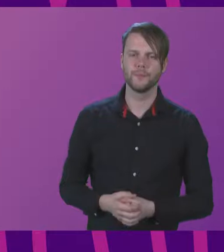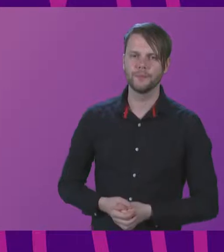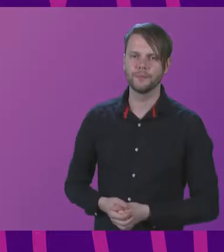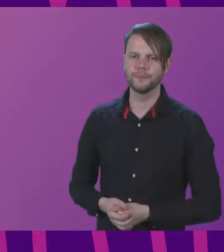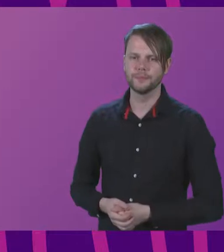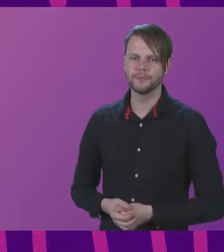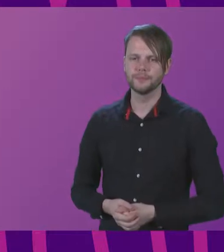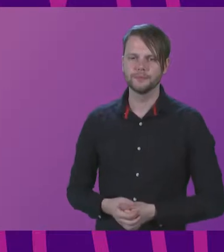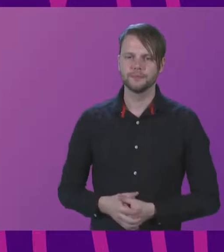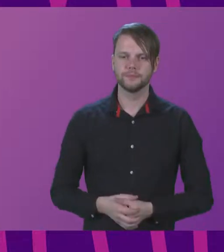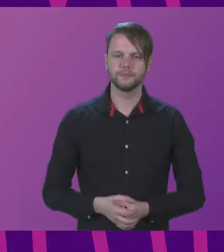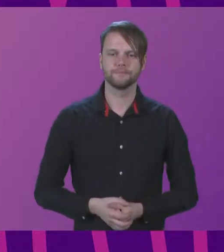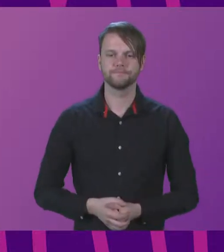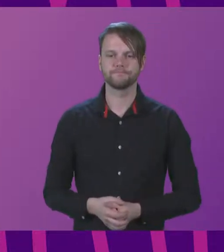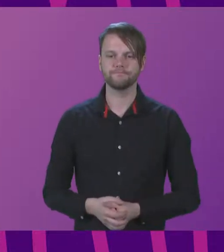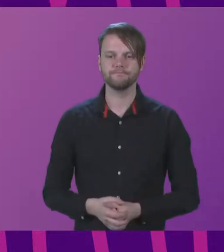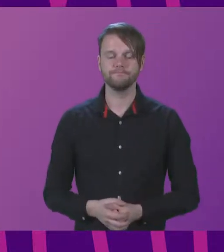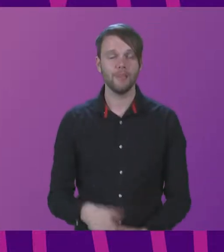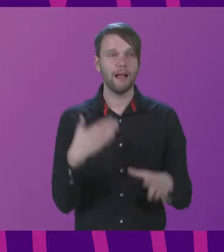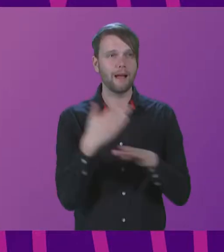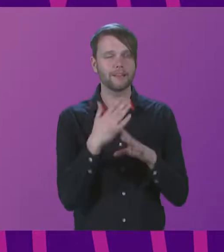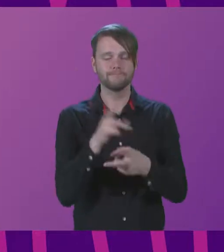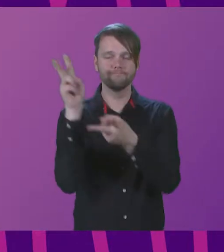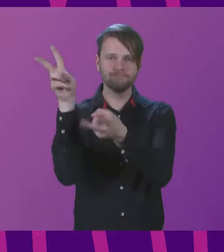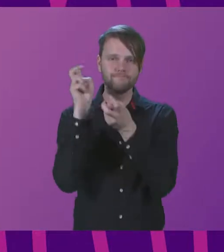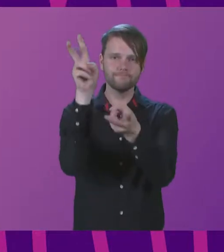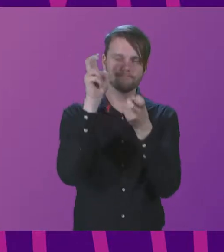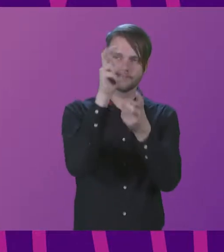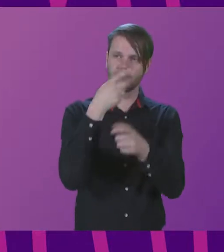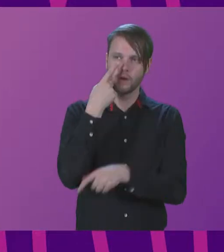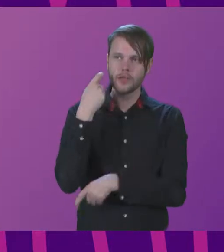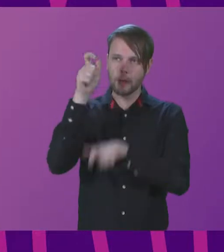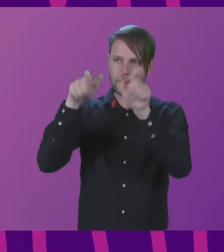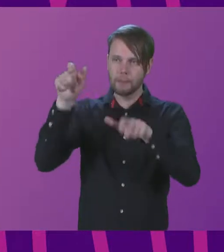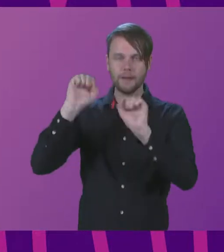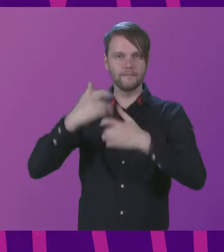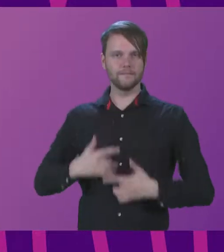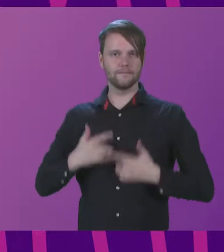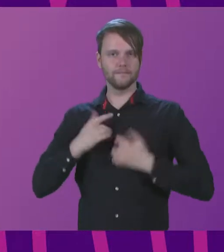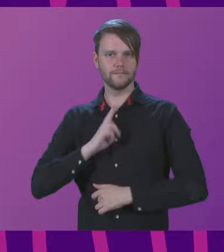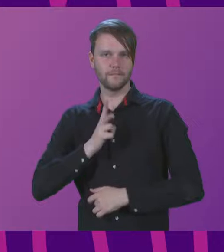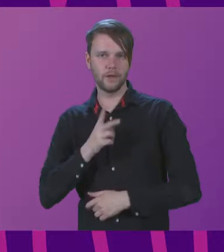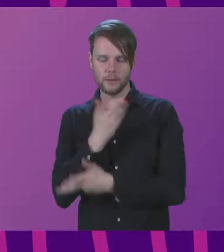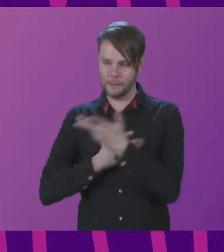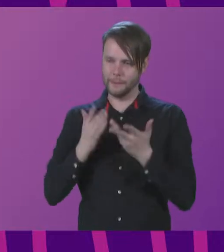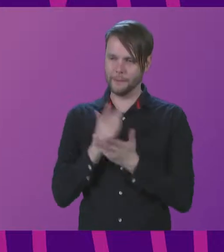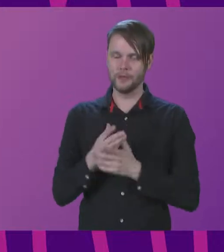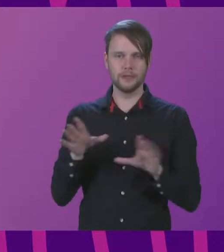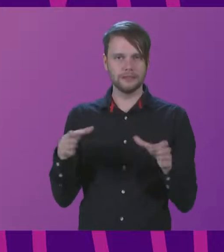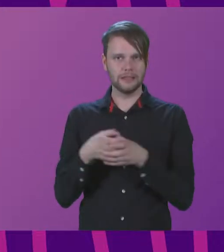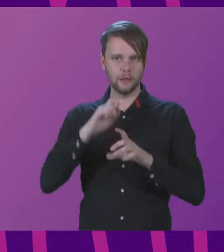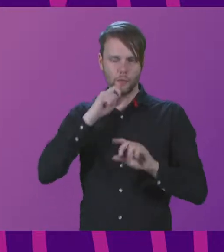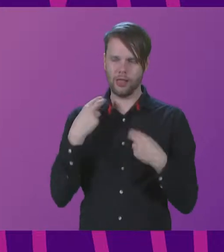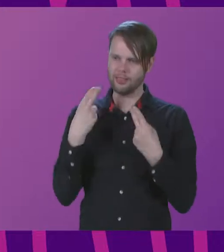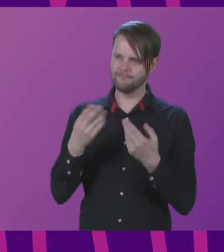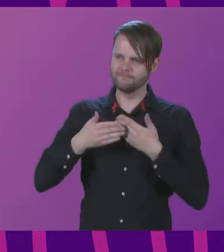the Culture Summit. By actively listening to the voices and opinions of young people, we'll ensure that our sectors will be resilient in the future,